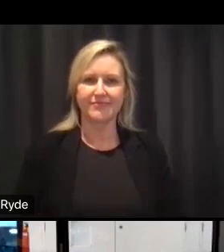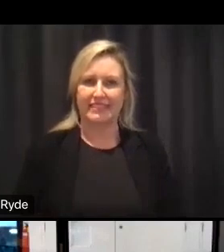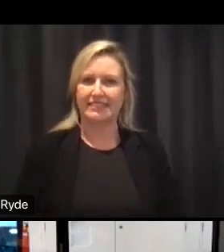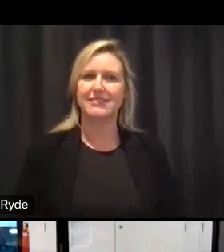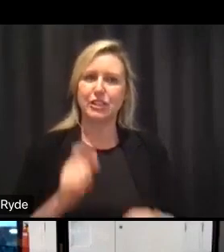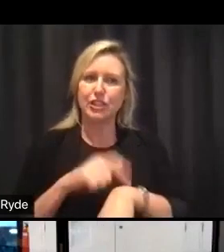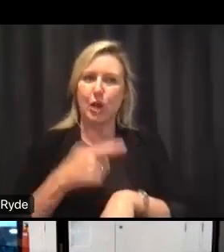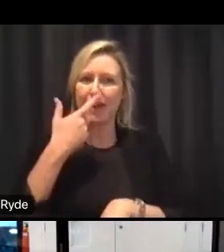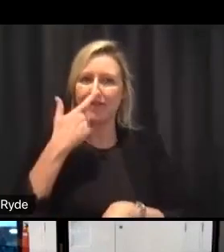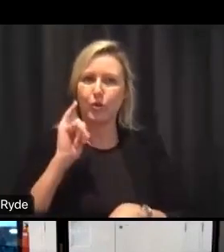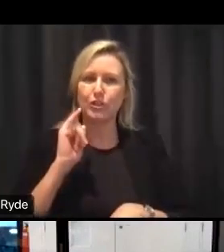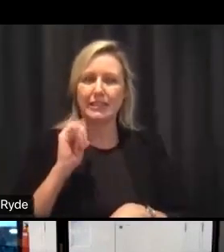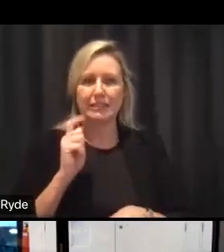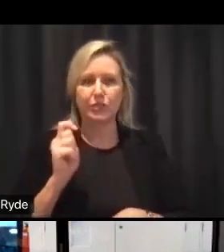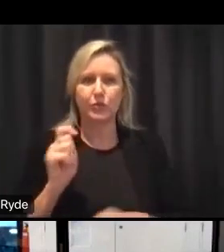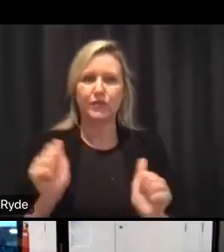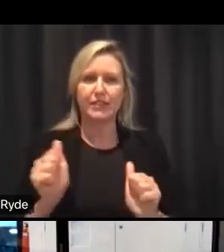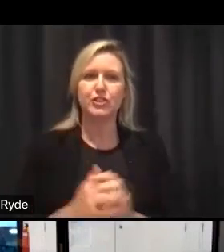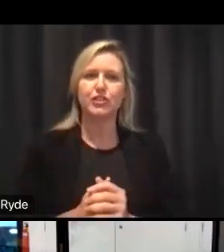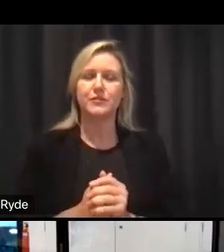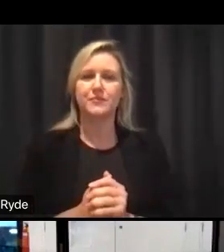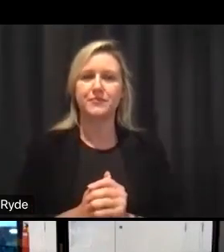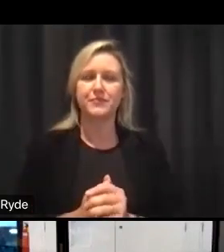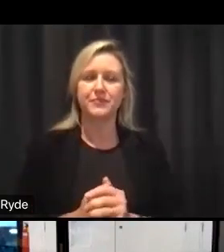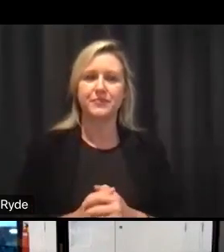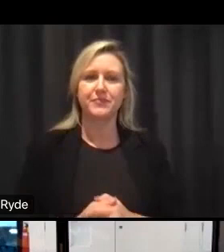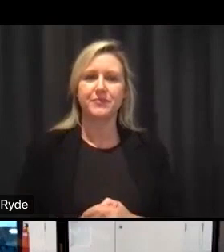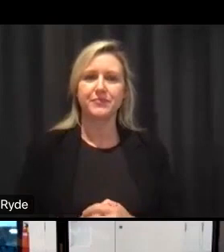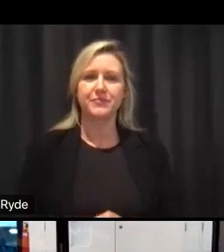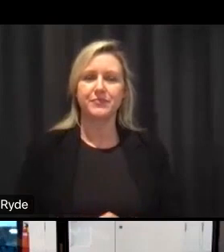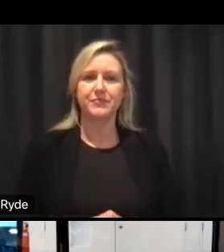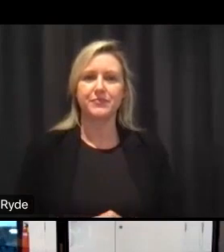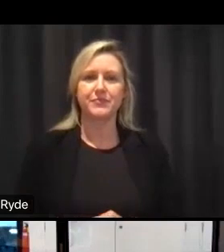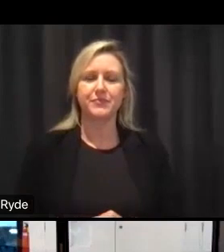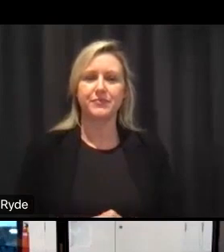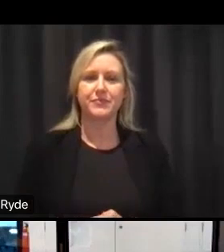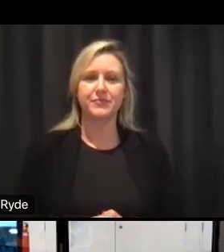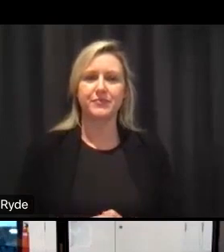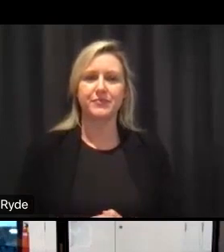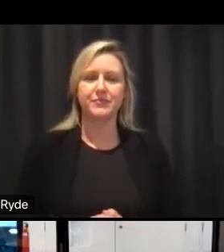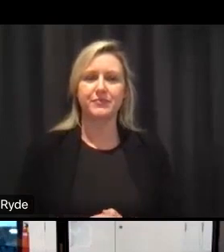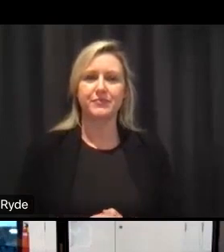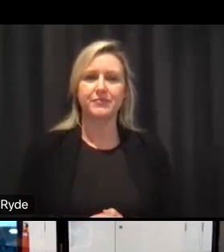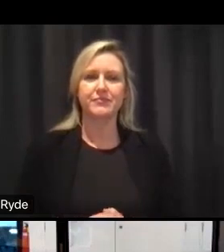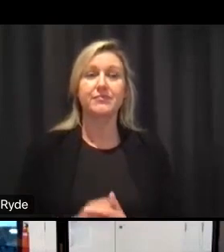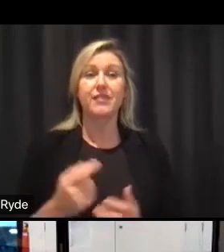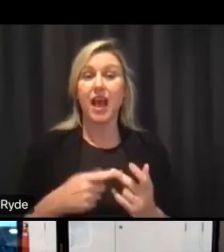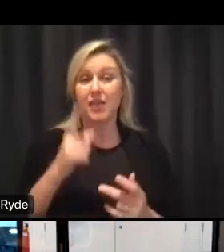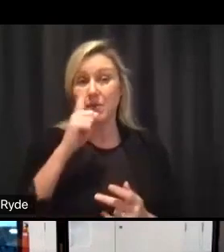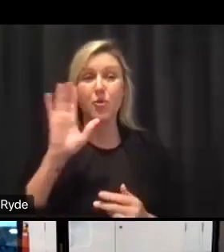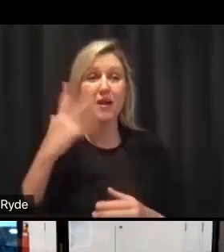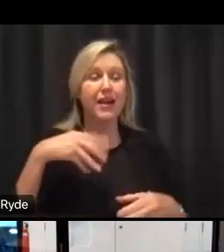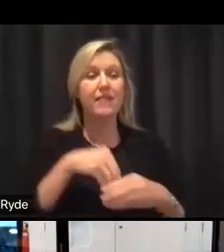time um for people who have uh uh already contributed to many other reviews um